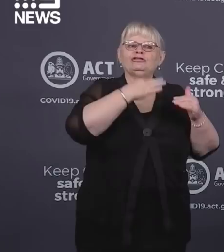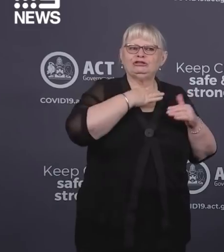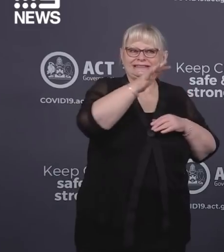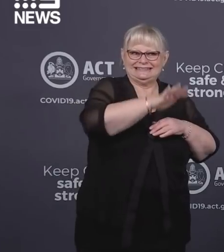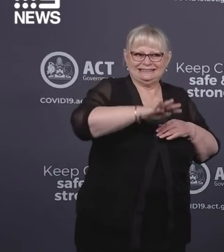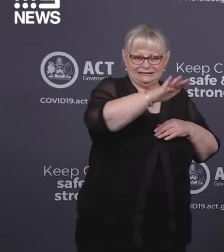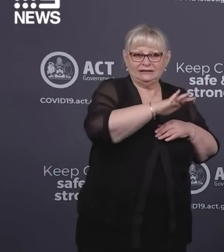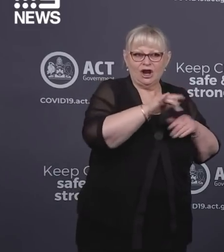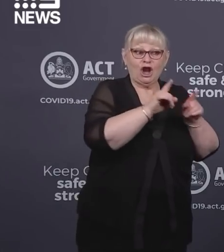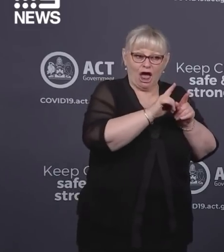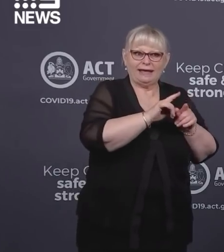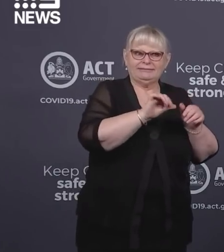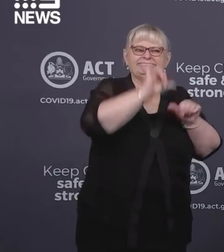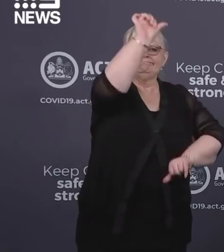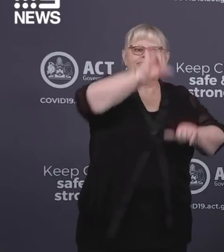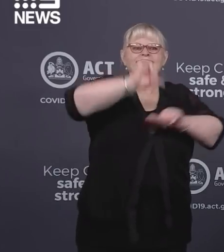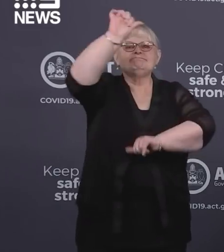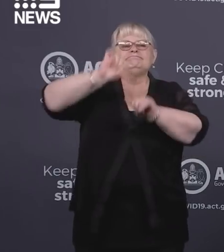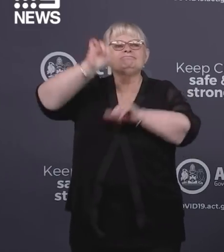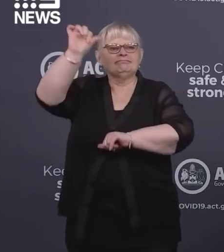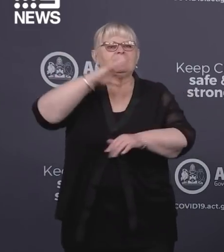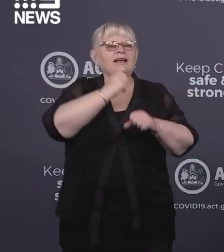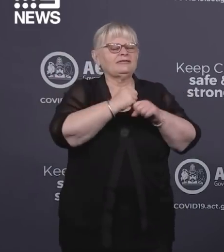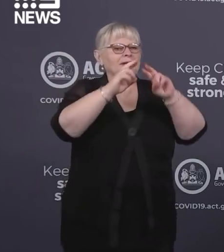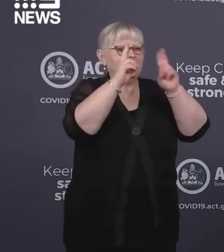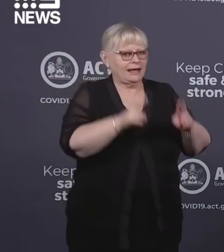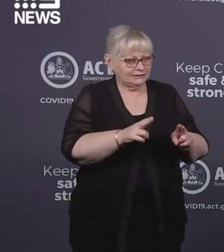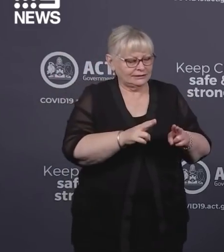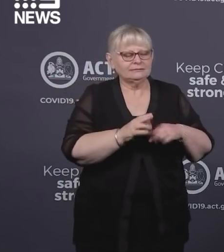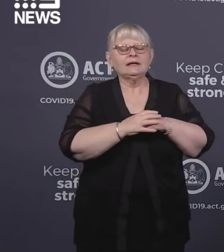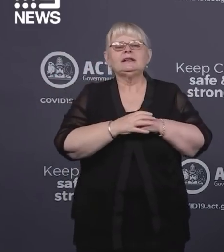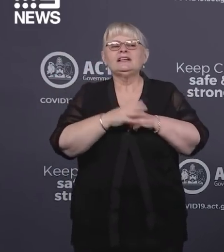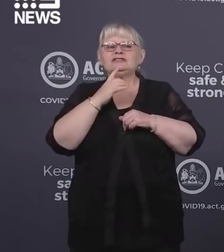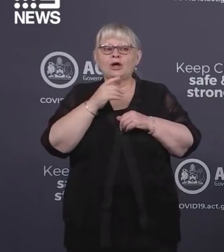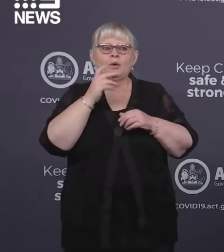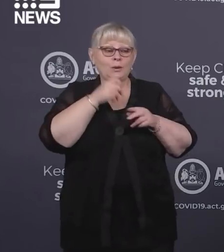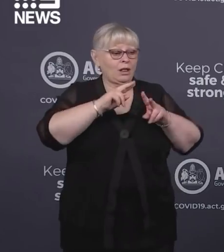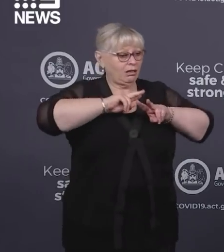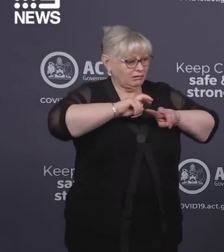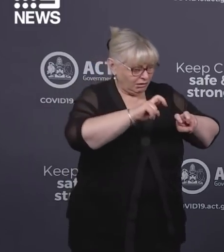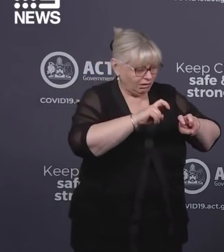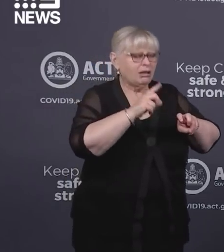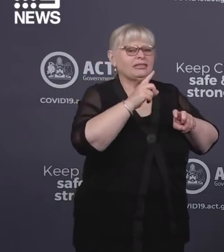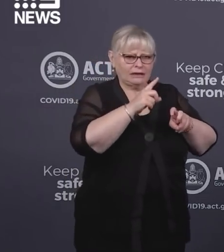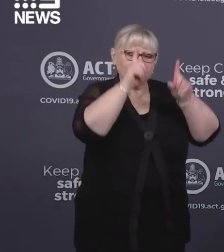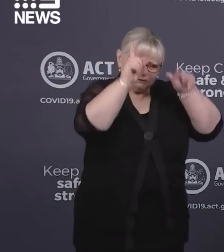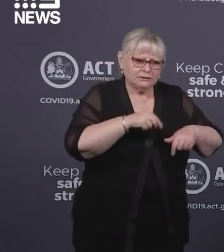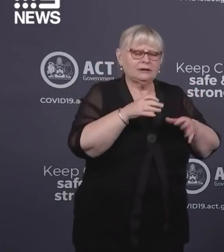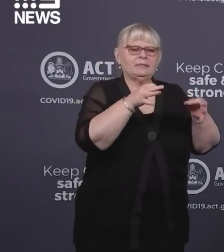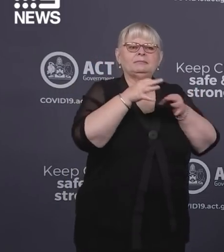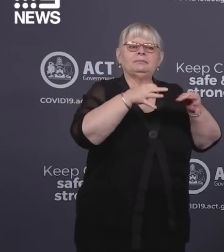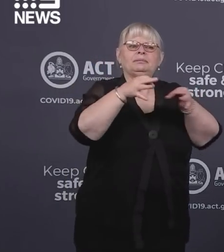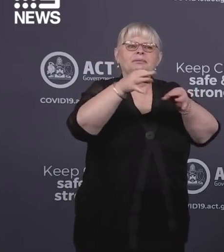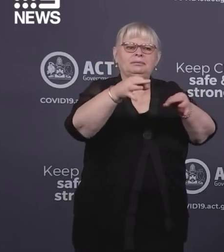including high-density public housing, and we will implement these plans based on a thorough investigation of the situation, which is